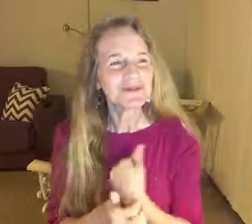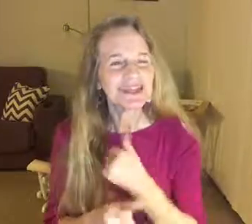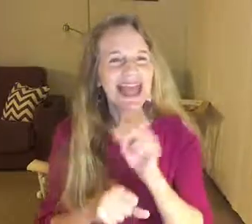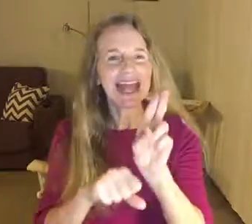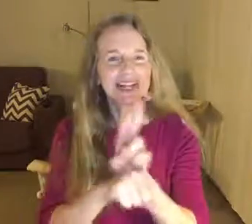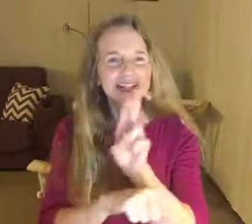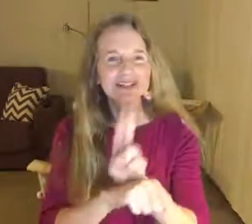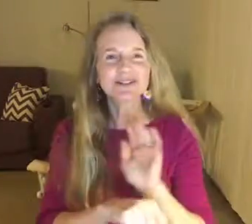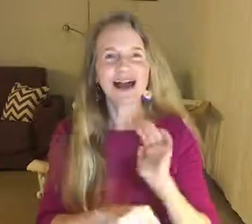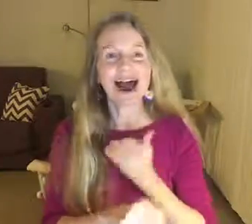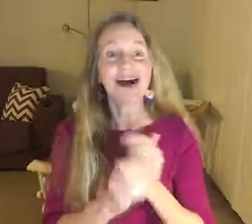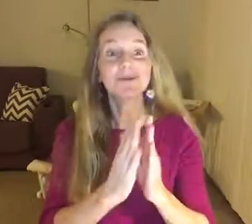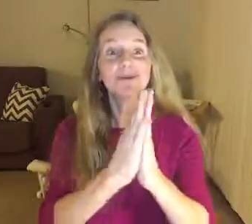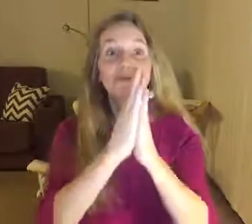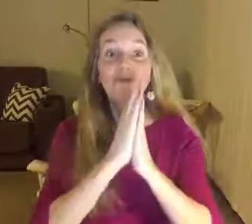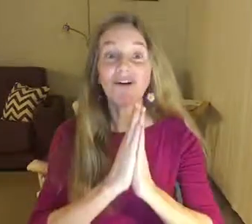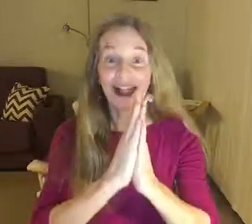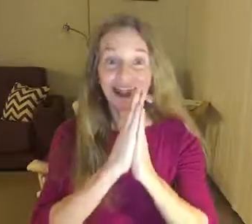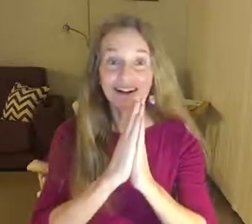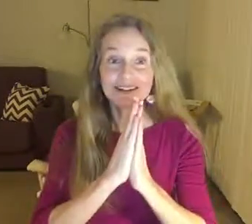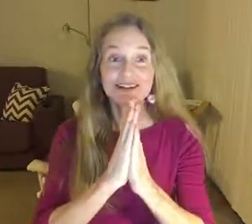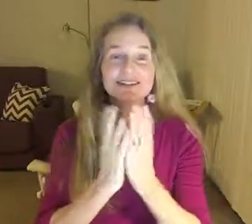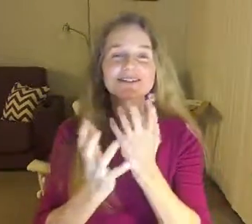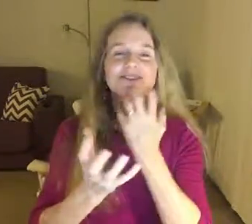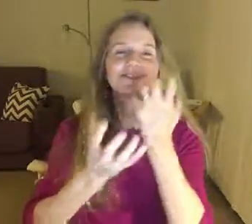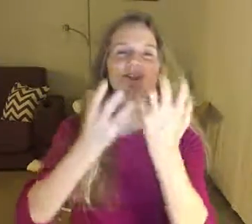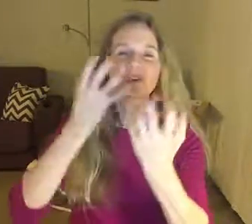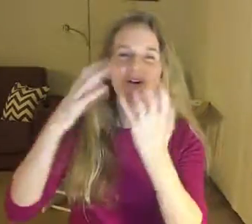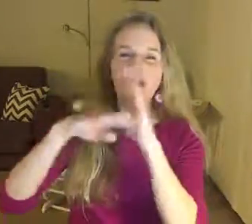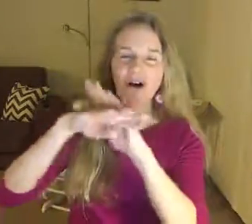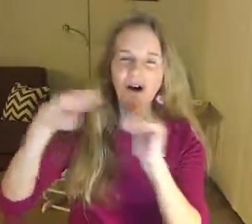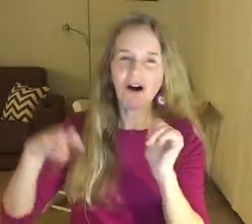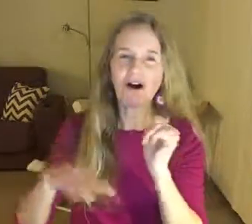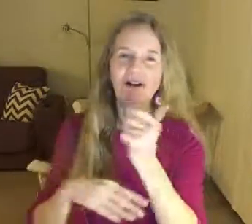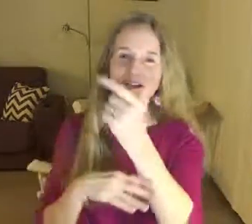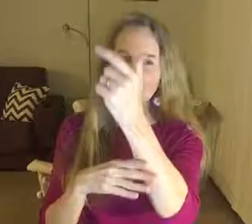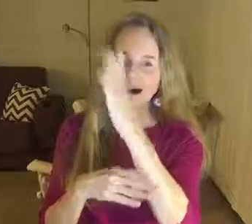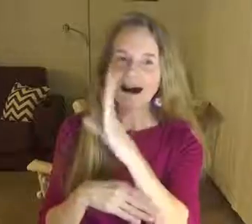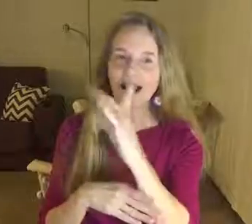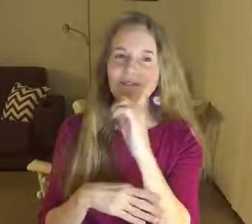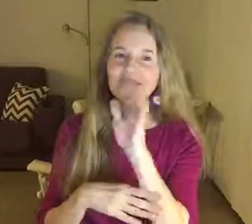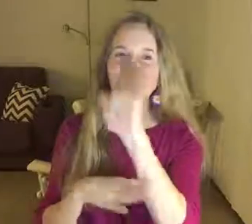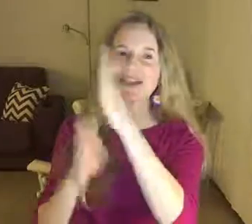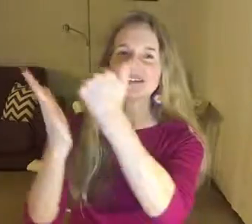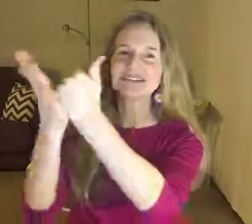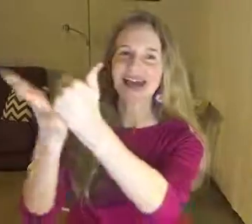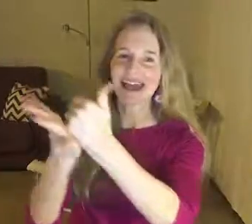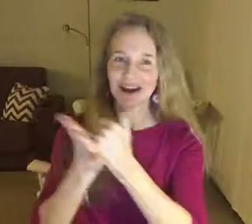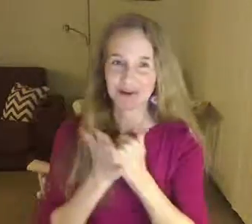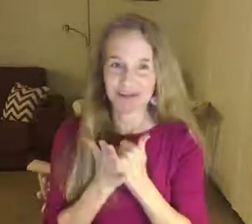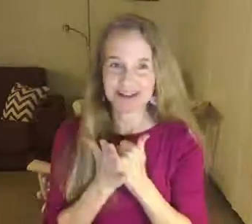we can use our prayer to call God for His help.